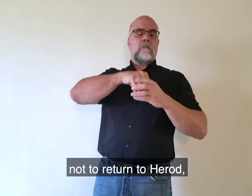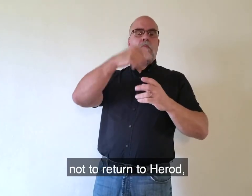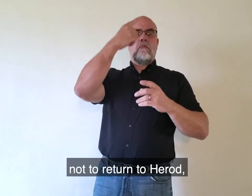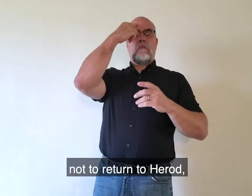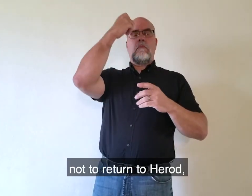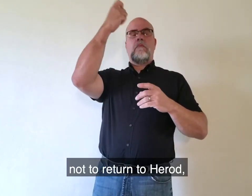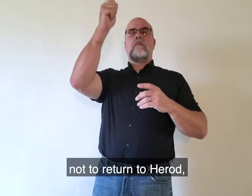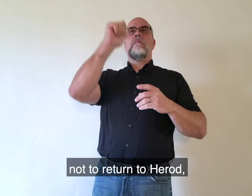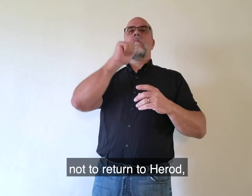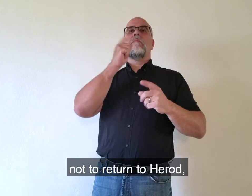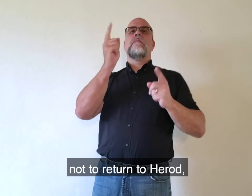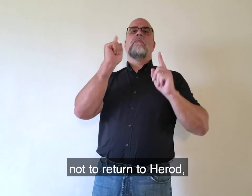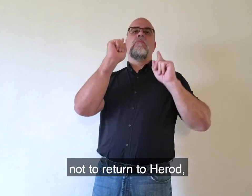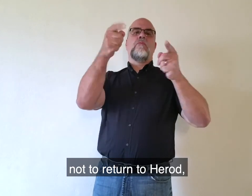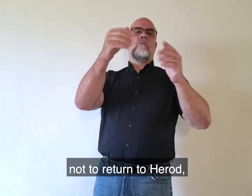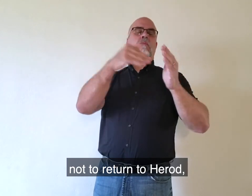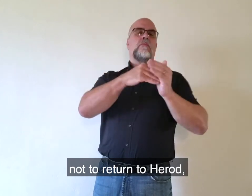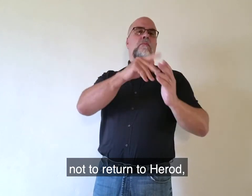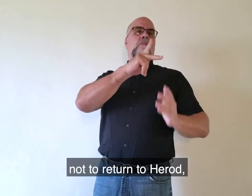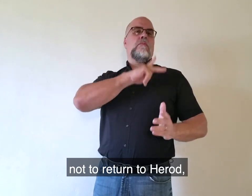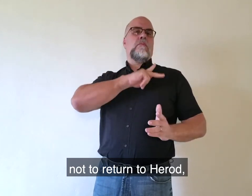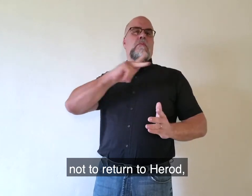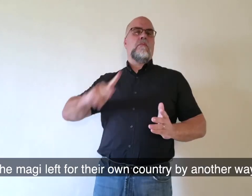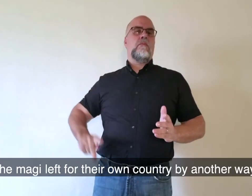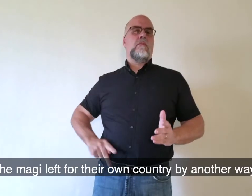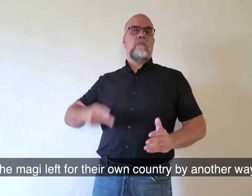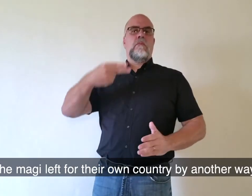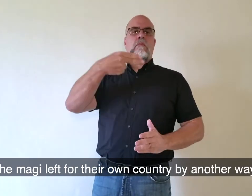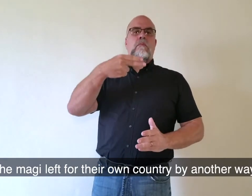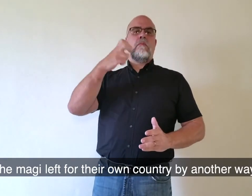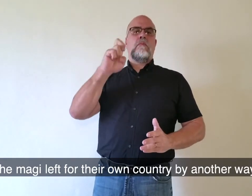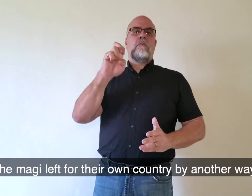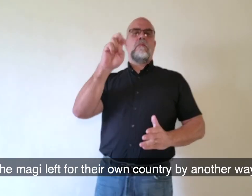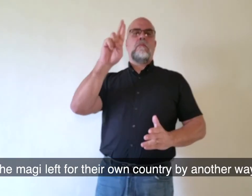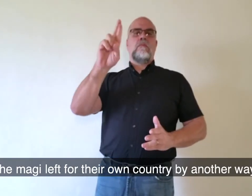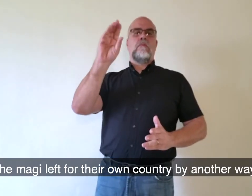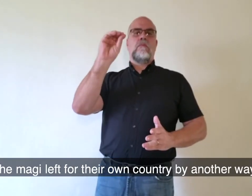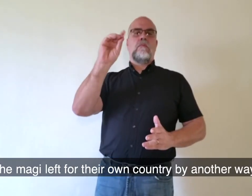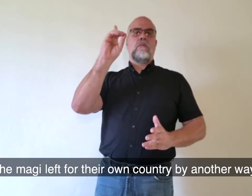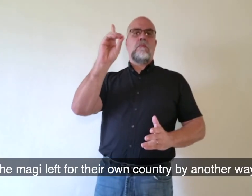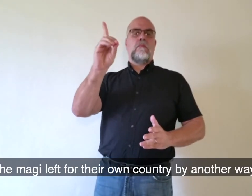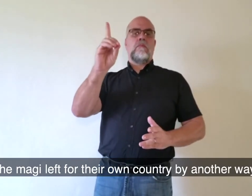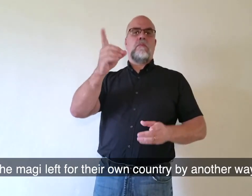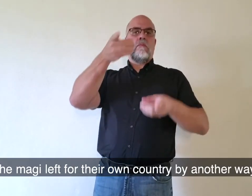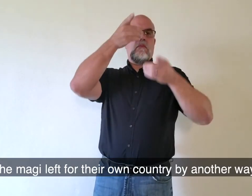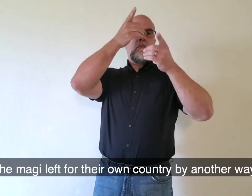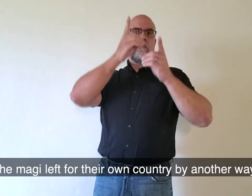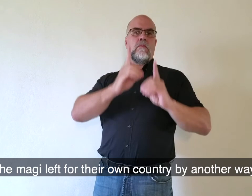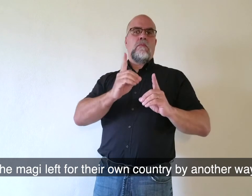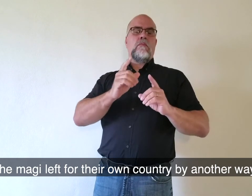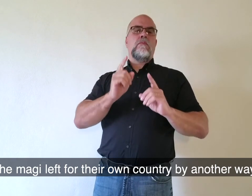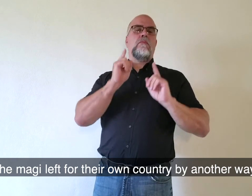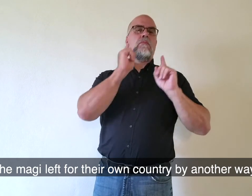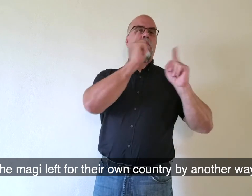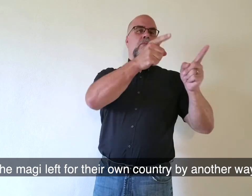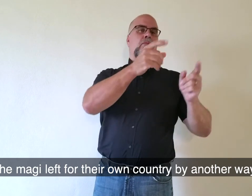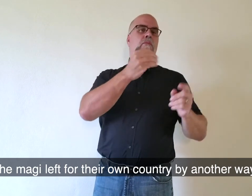a dream not to return to Herod, the Magi left for their own country by